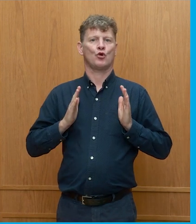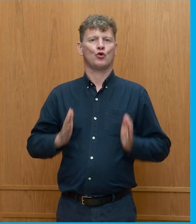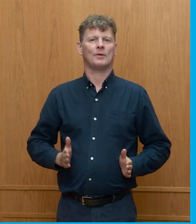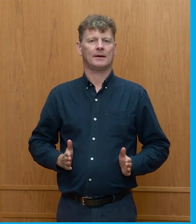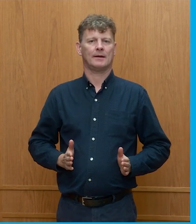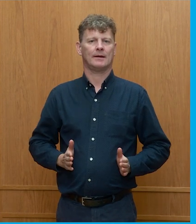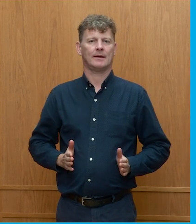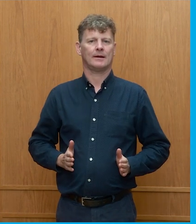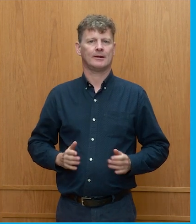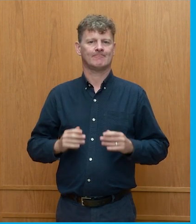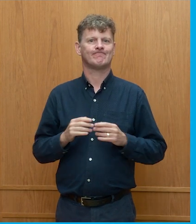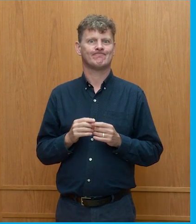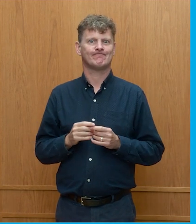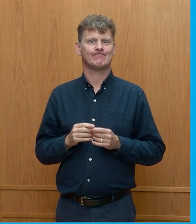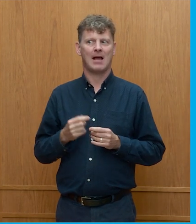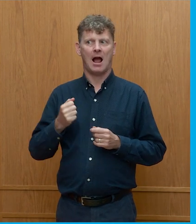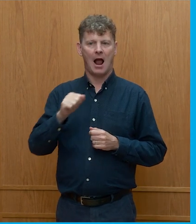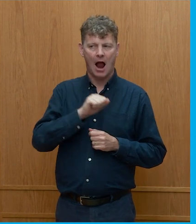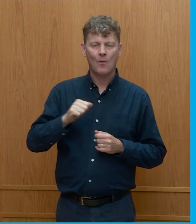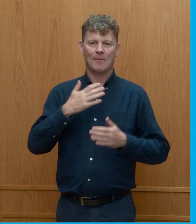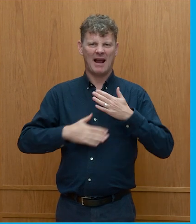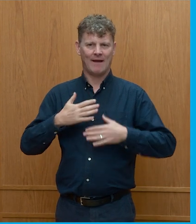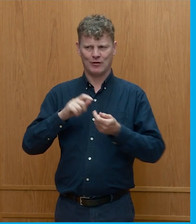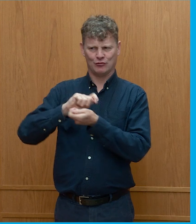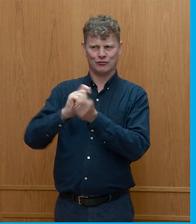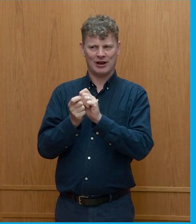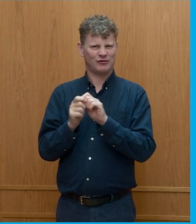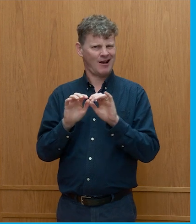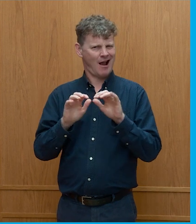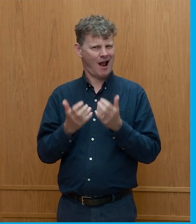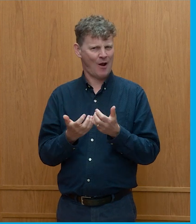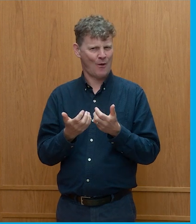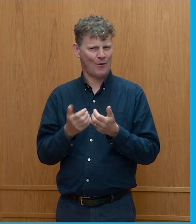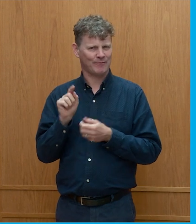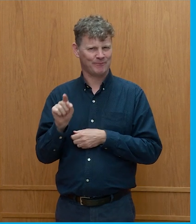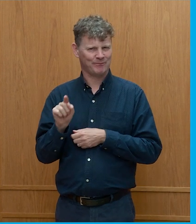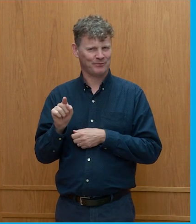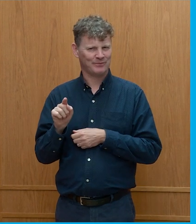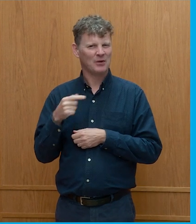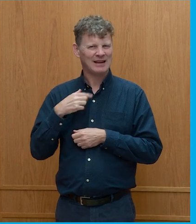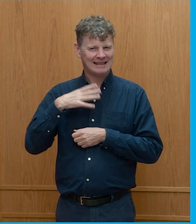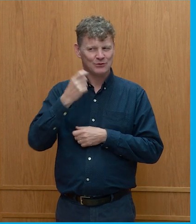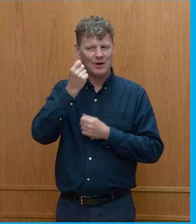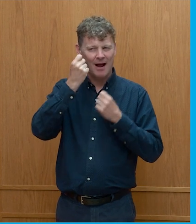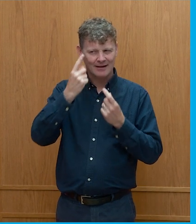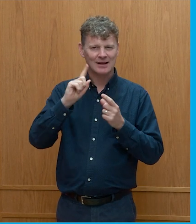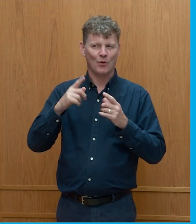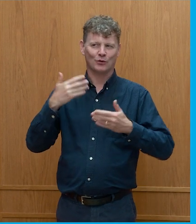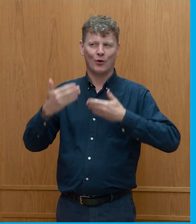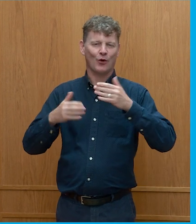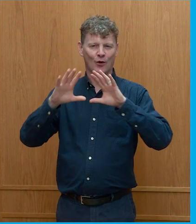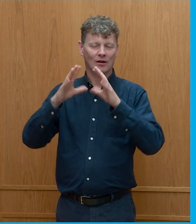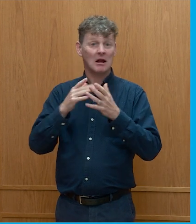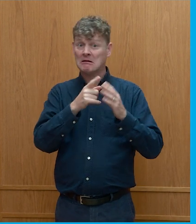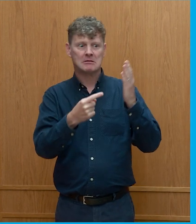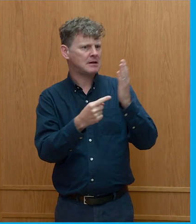factor, kind of, how do we change behavior? And for that, we need to understand what's going on, and that's why, like, yeah, we need the